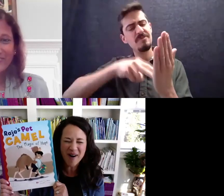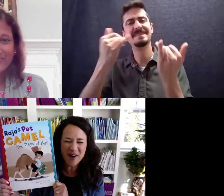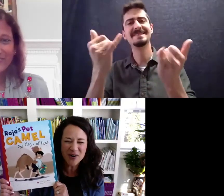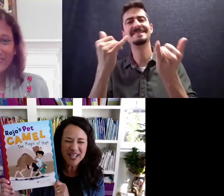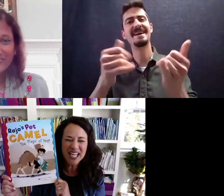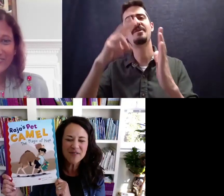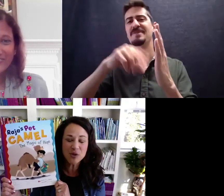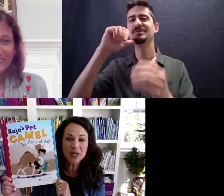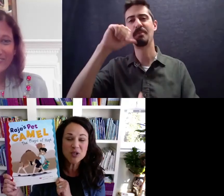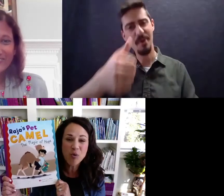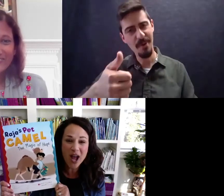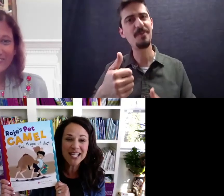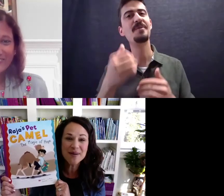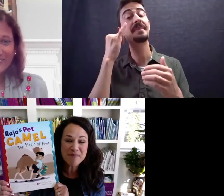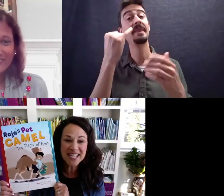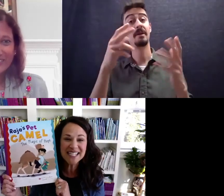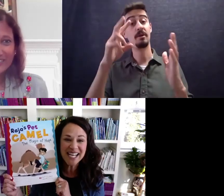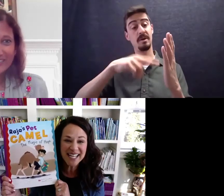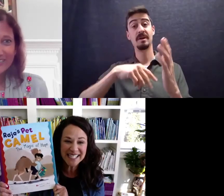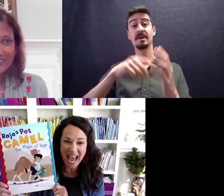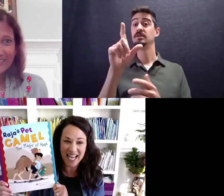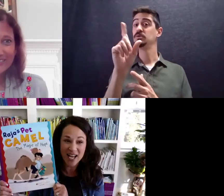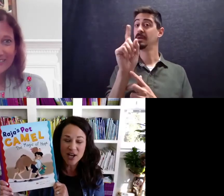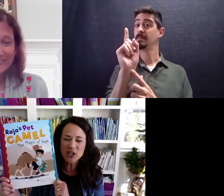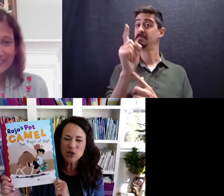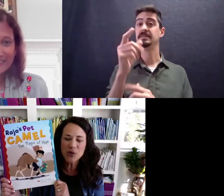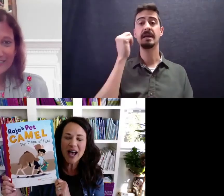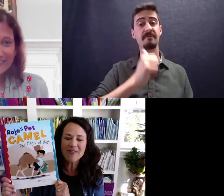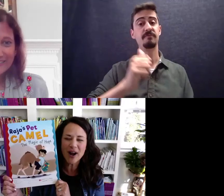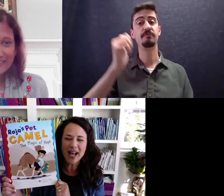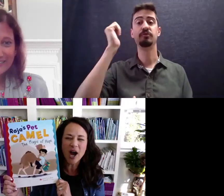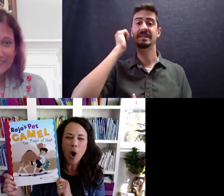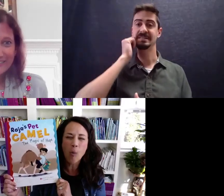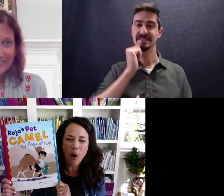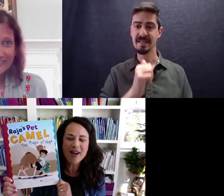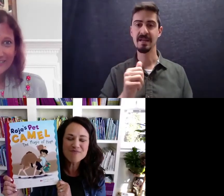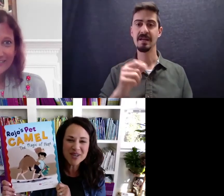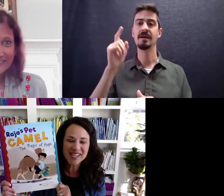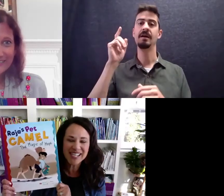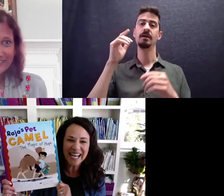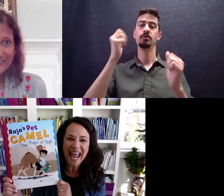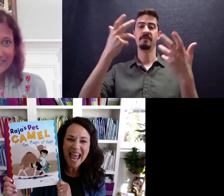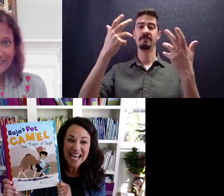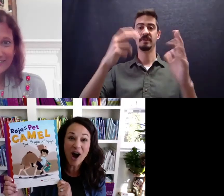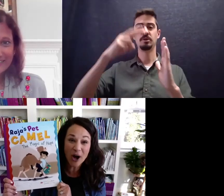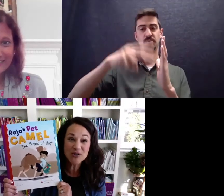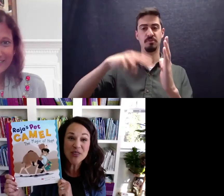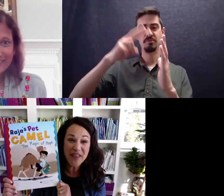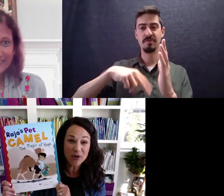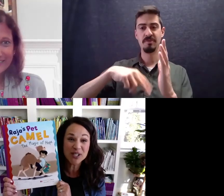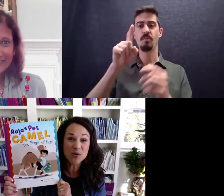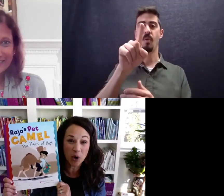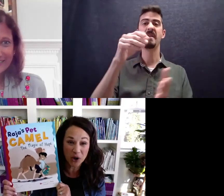Read tomorrow. If you read 20 minutes a day, you will have read 1,800